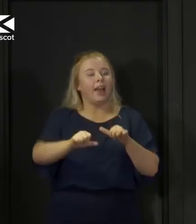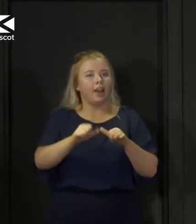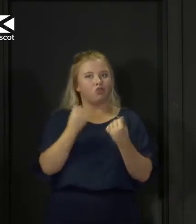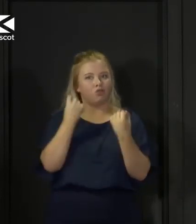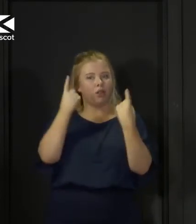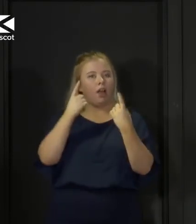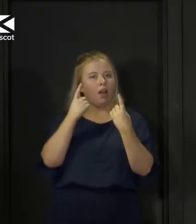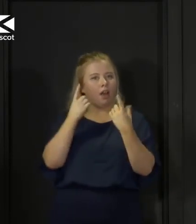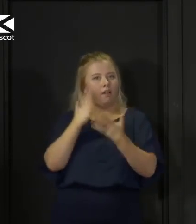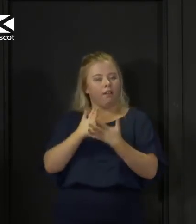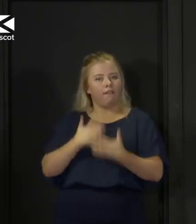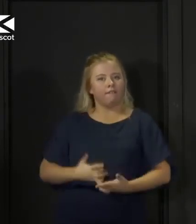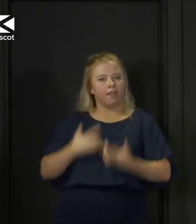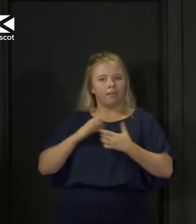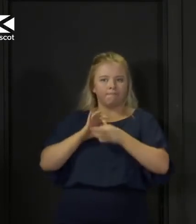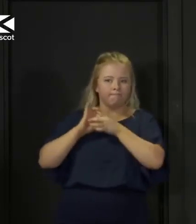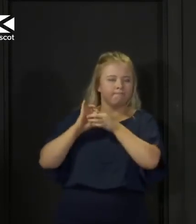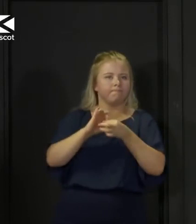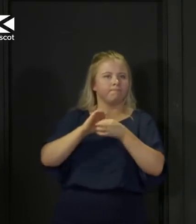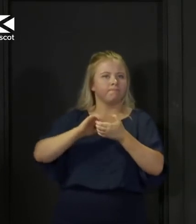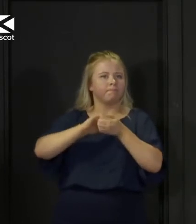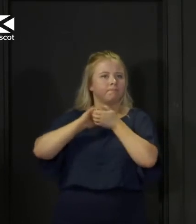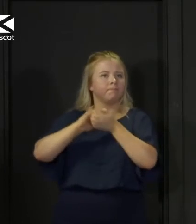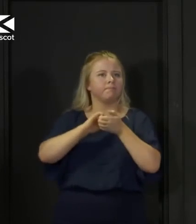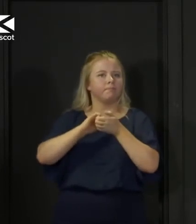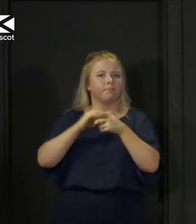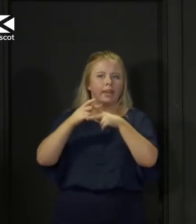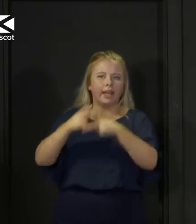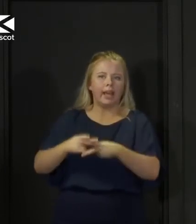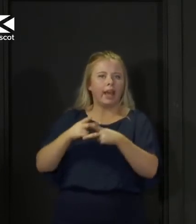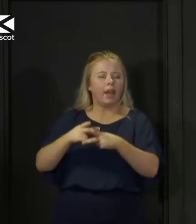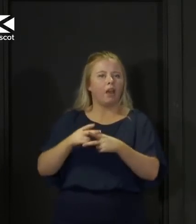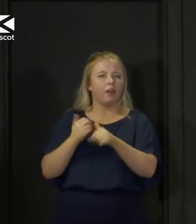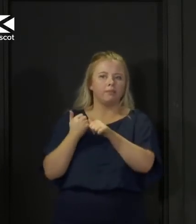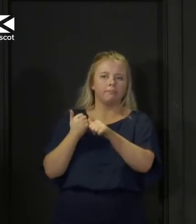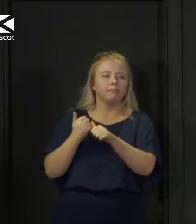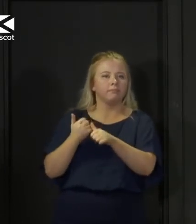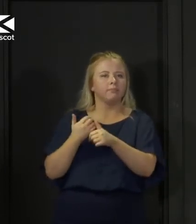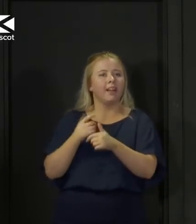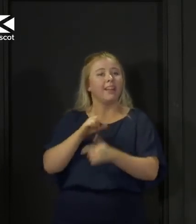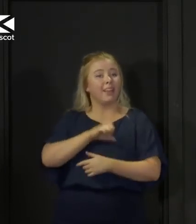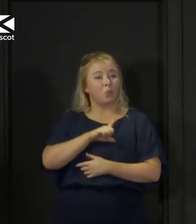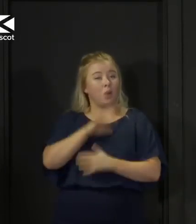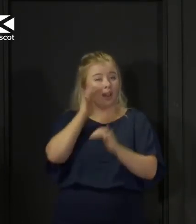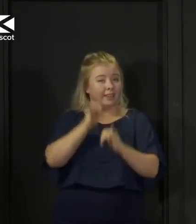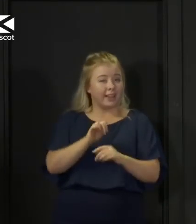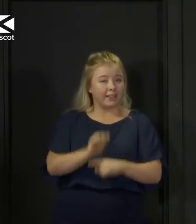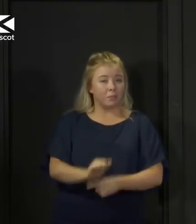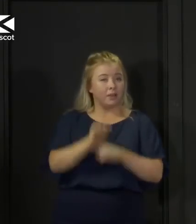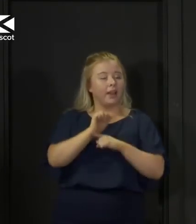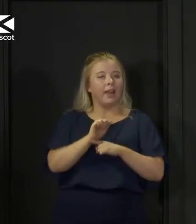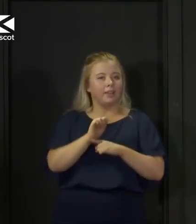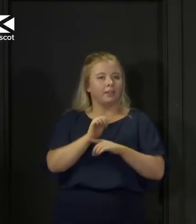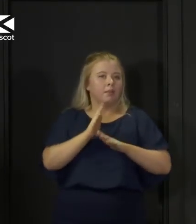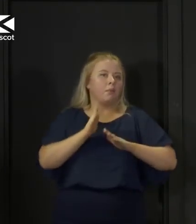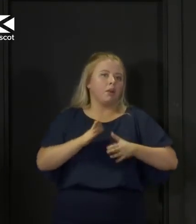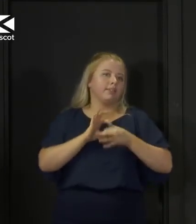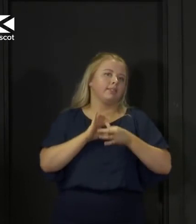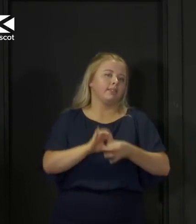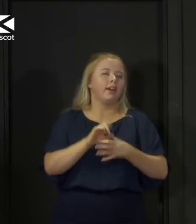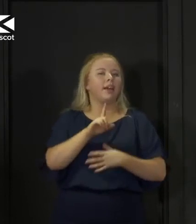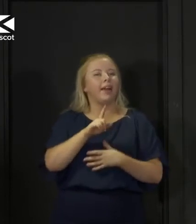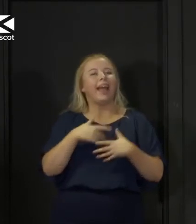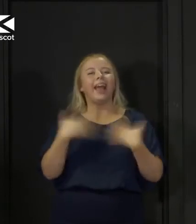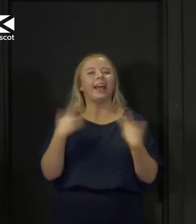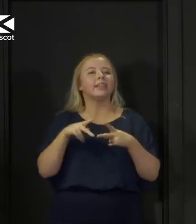real collective care and solidarity and that's what I want Test and Protect to be built on as well so of course in any system you have to think about the